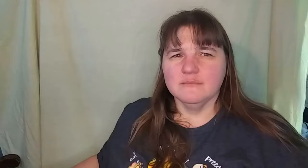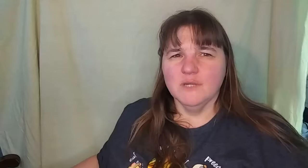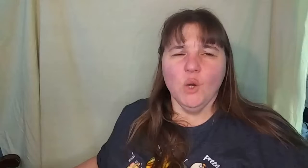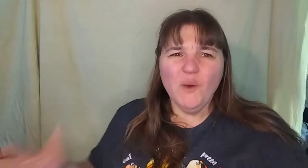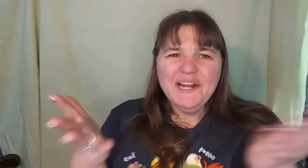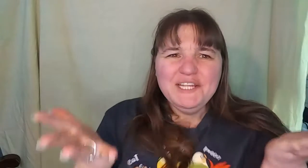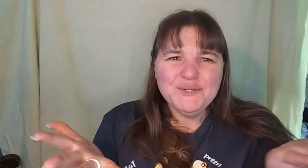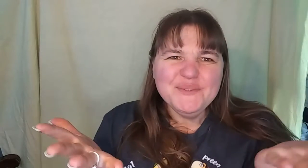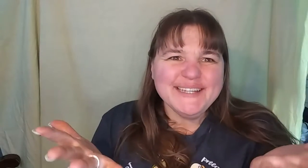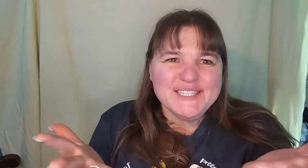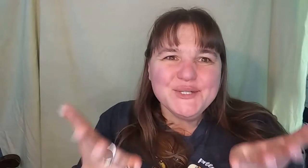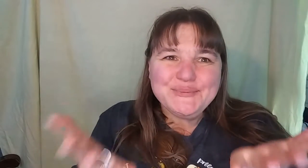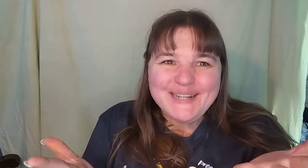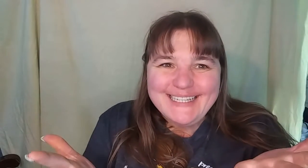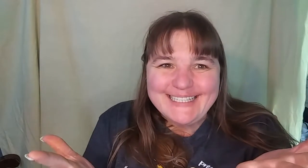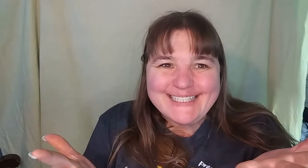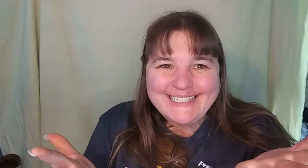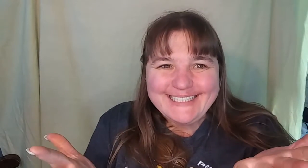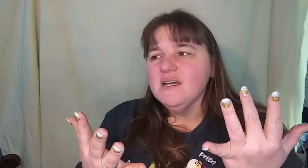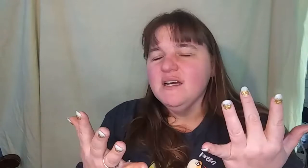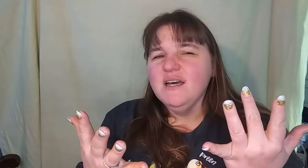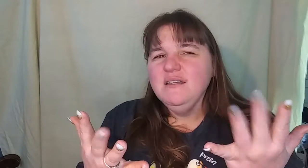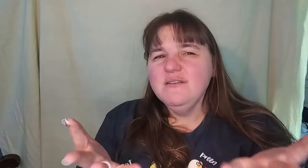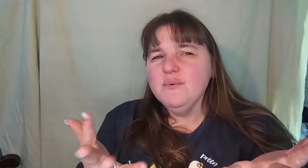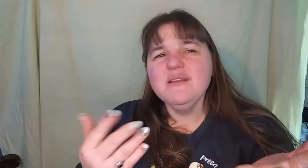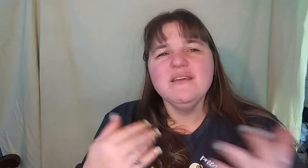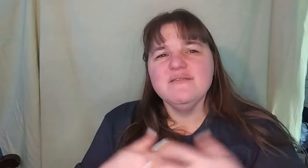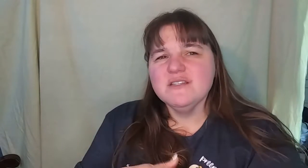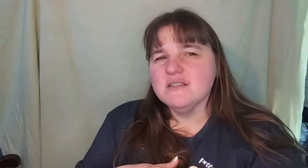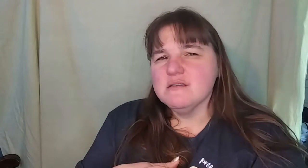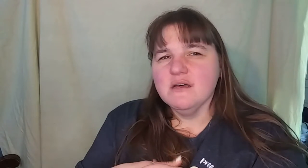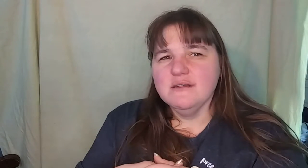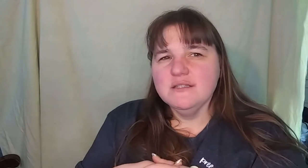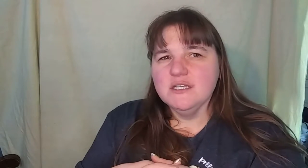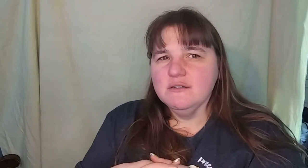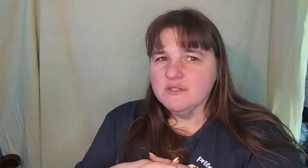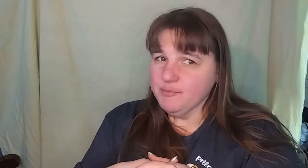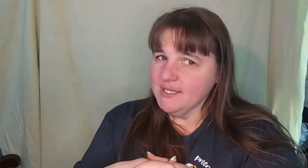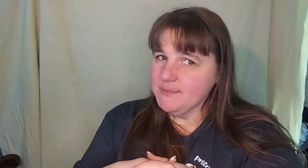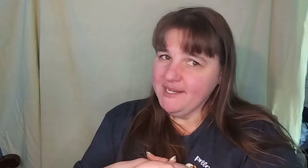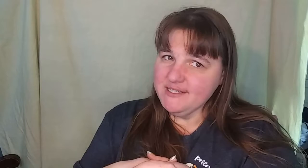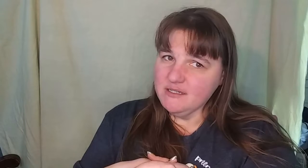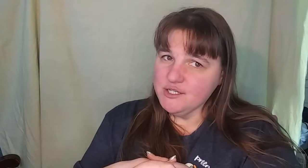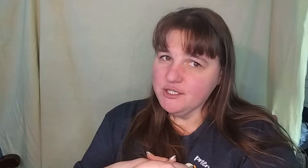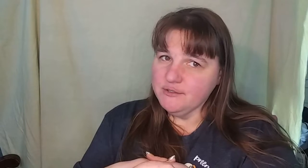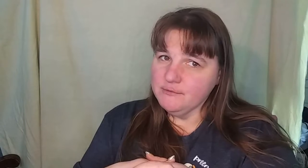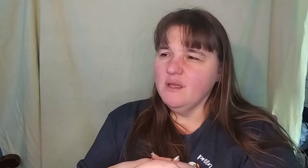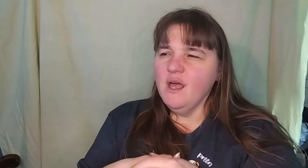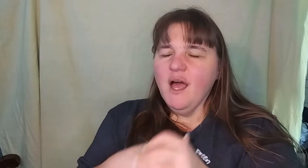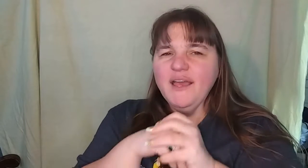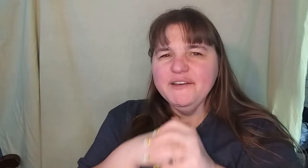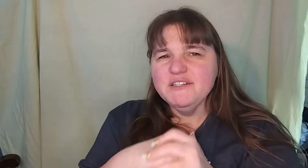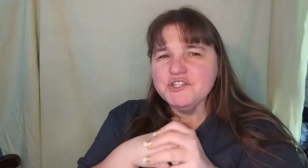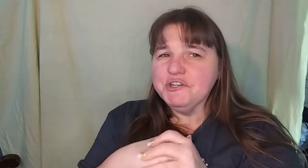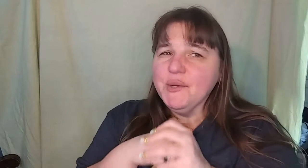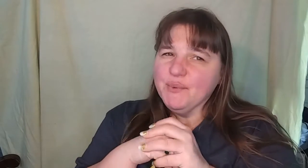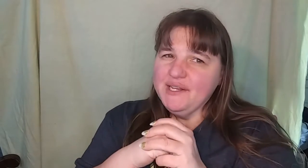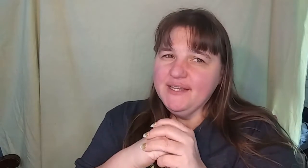Why do you like to write? I never really gave this a thought until it was brought to my attention. I enjoy writing